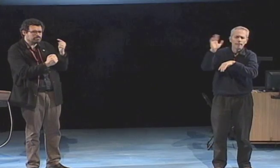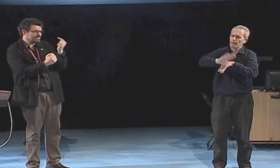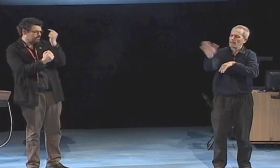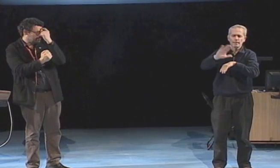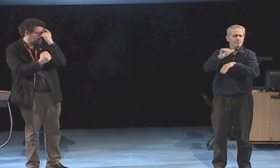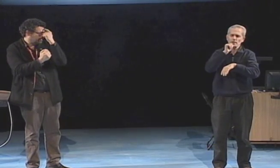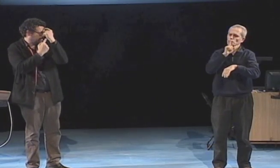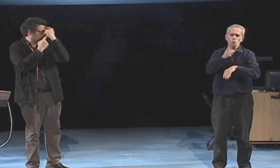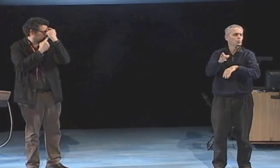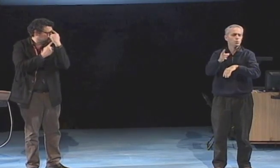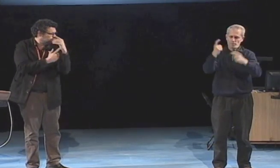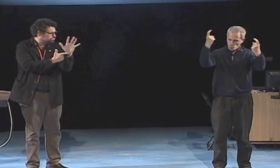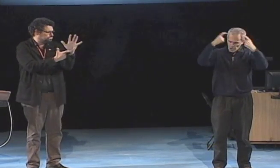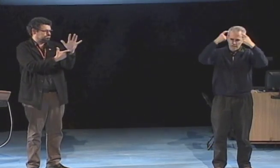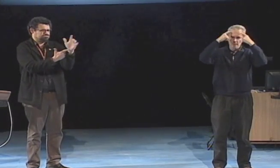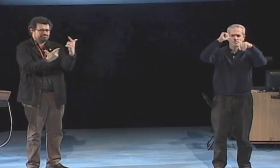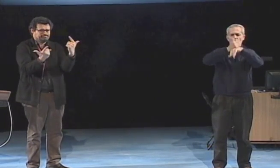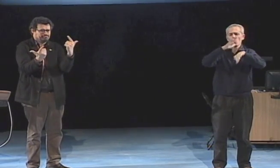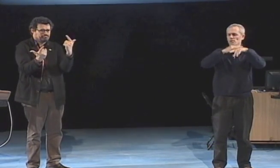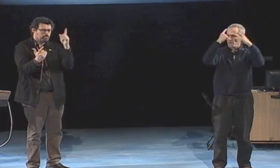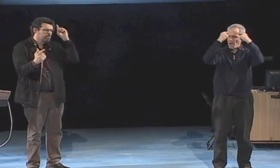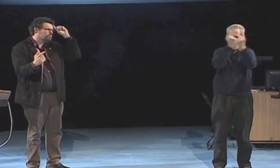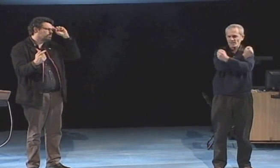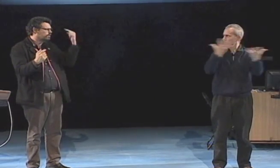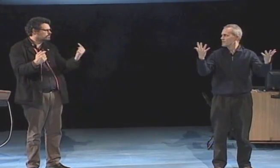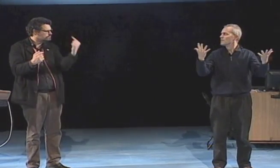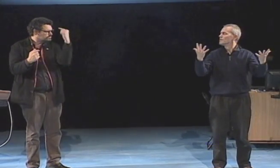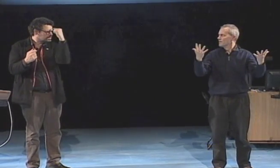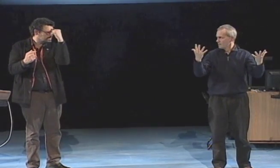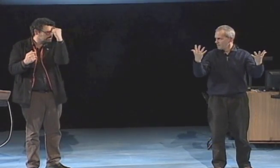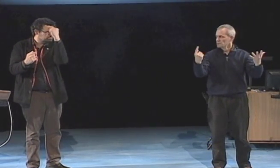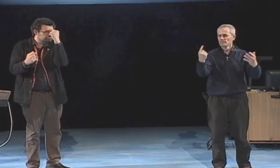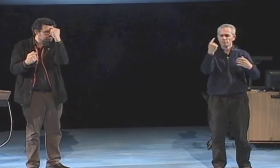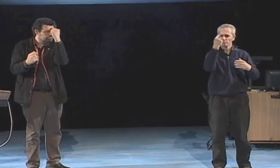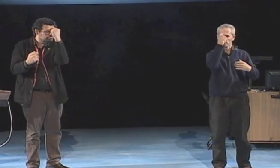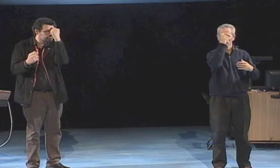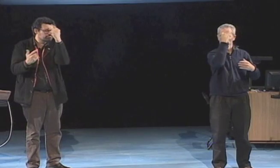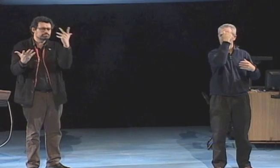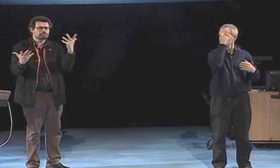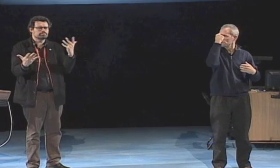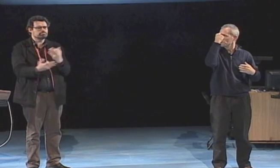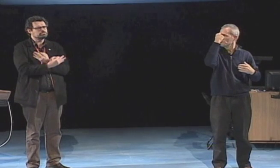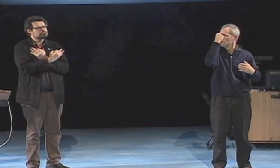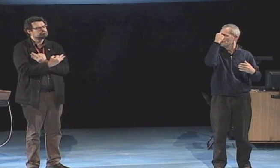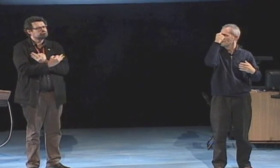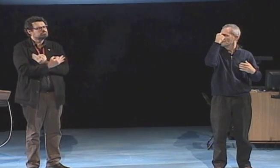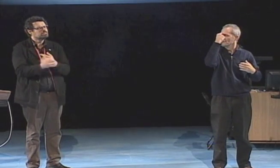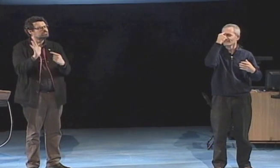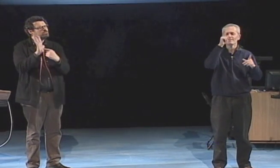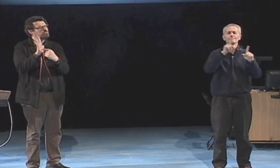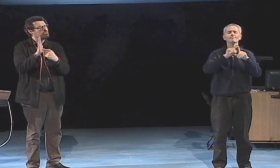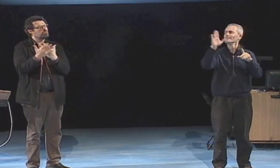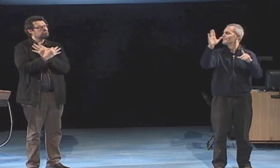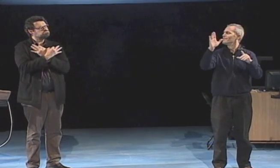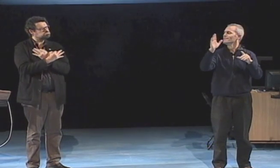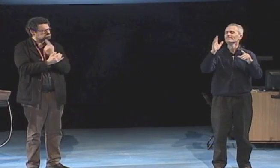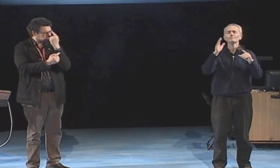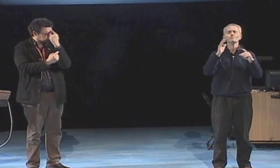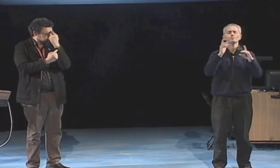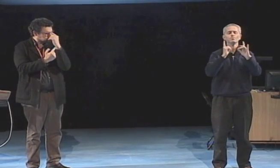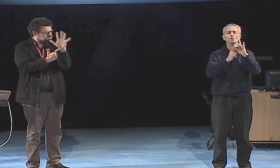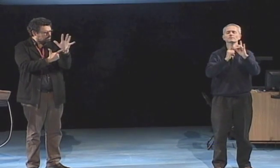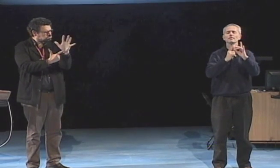it does not depend on the ear the brain is the seat for everything